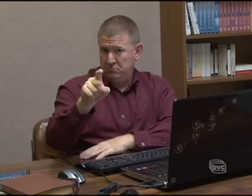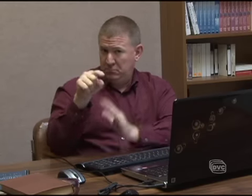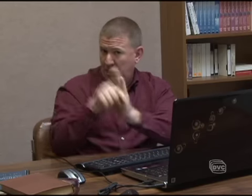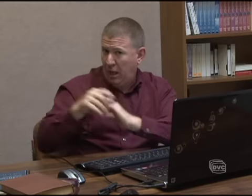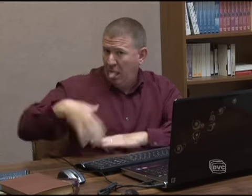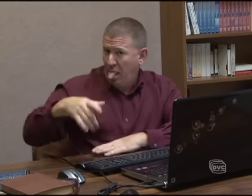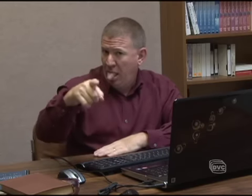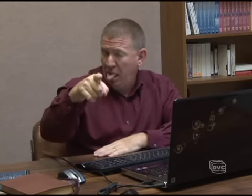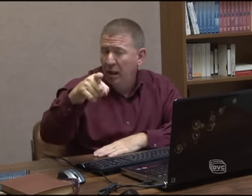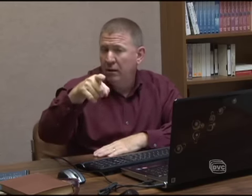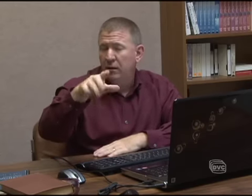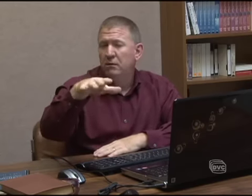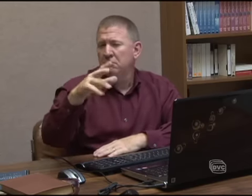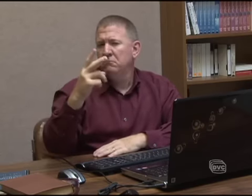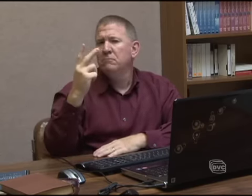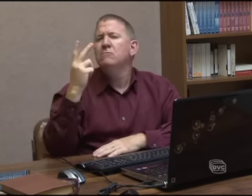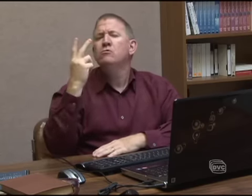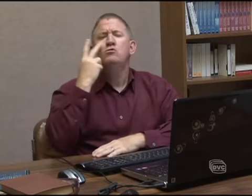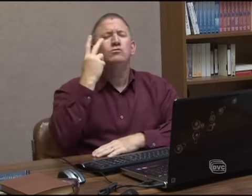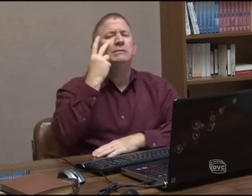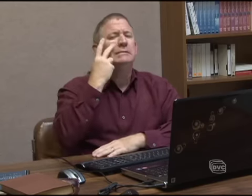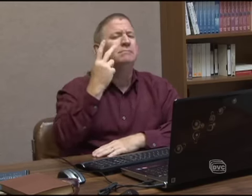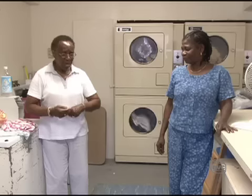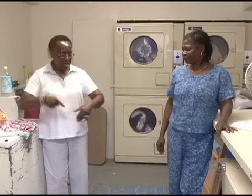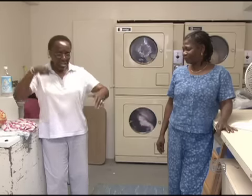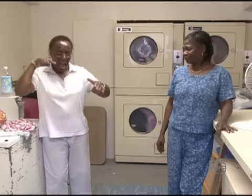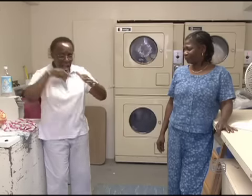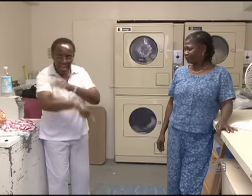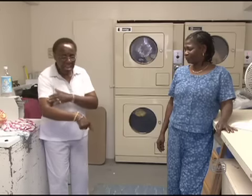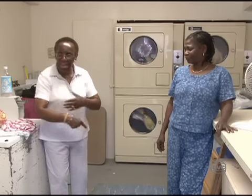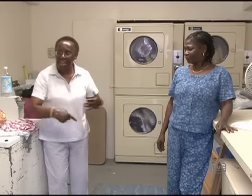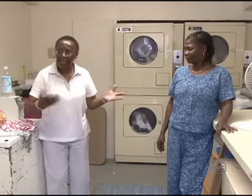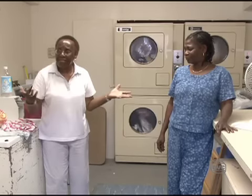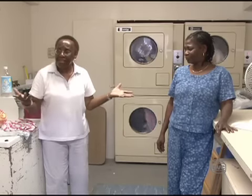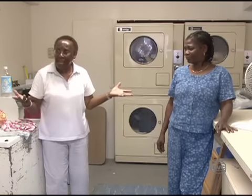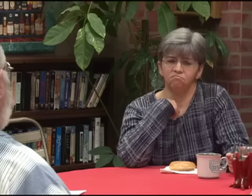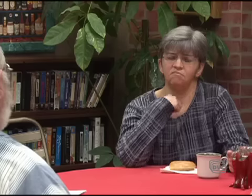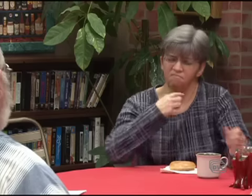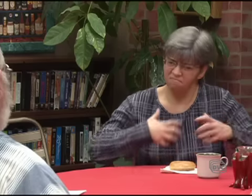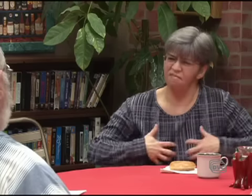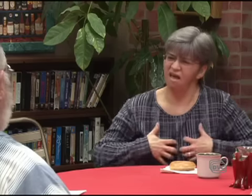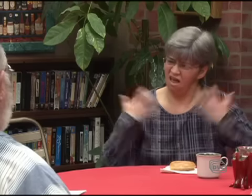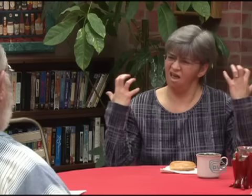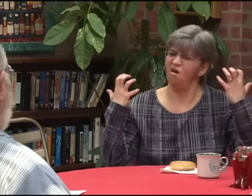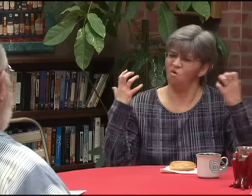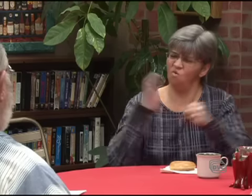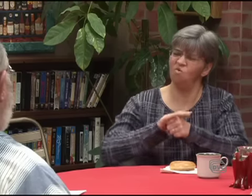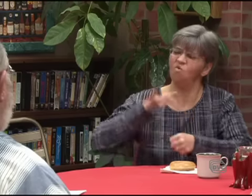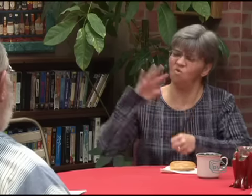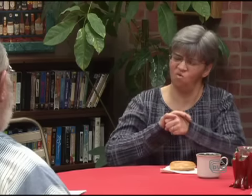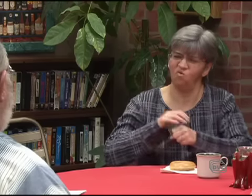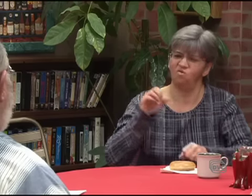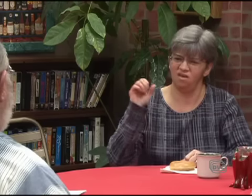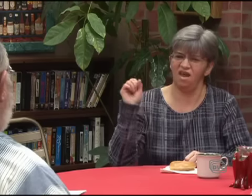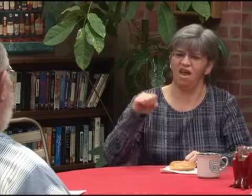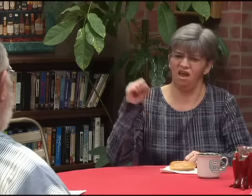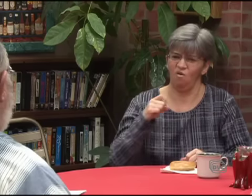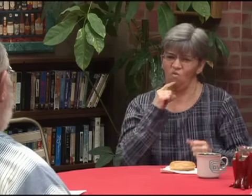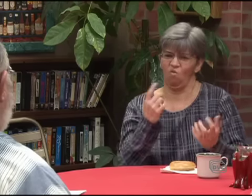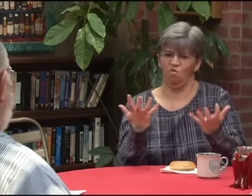killed anybody yet? Let's see. No, I haven't killed anyone. I've been so angry. I wanted to